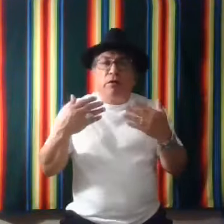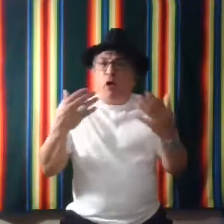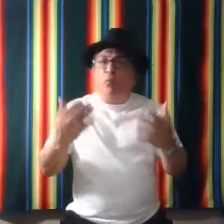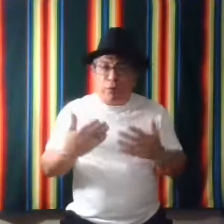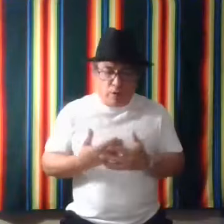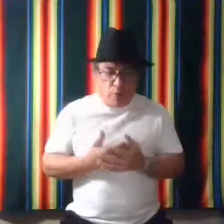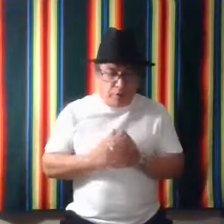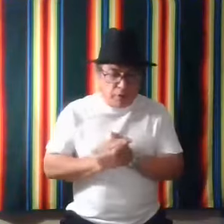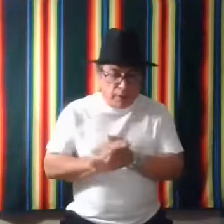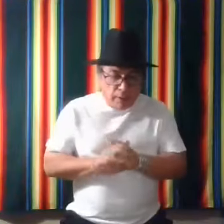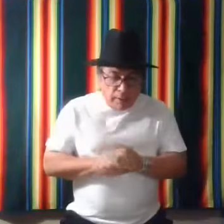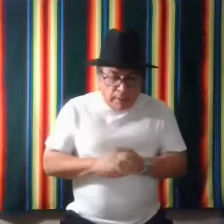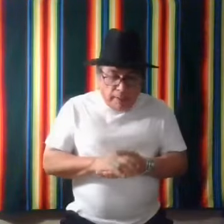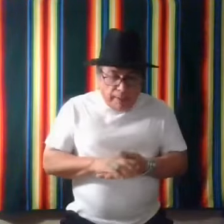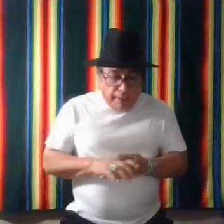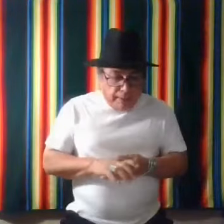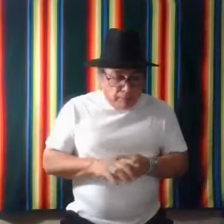to open, open to it. Um,